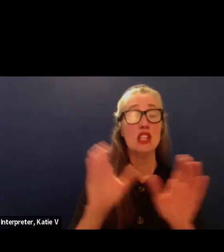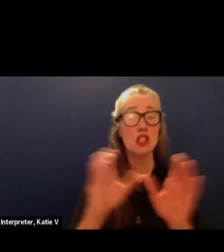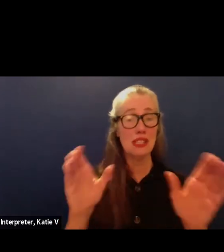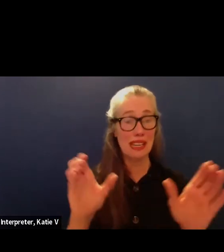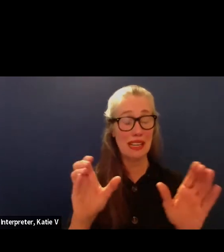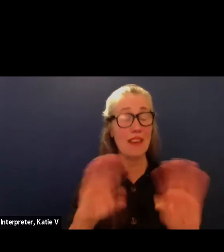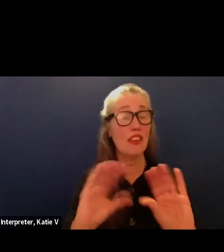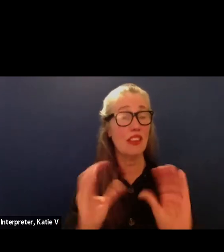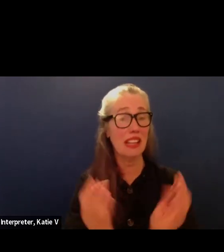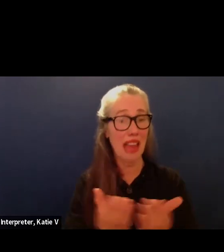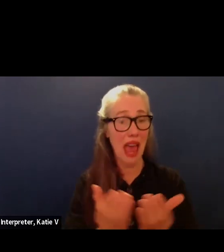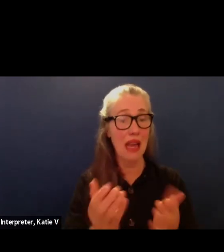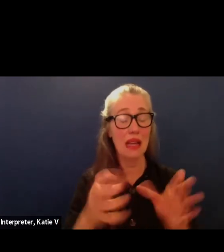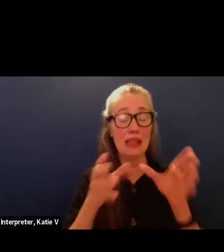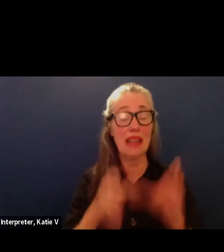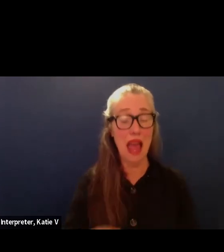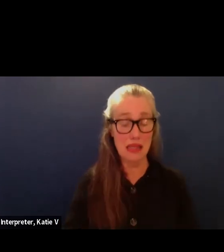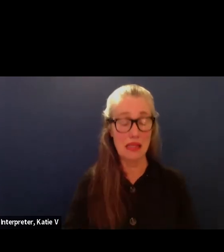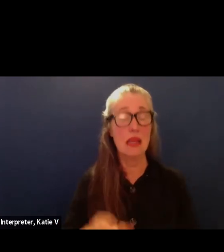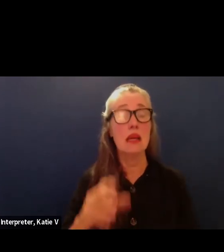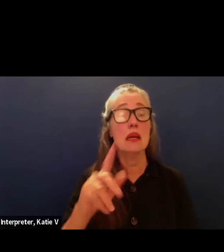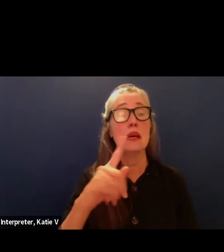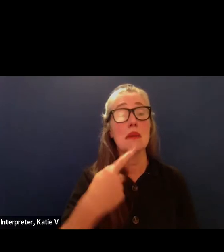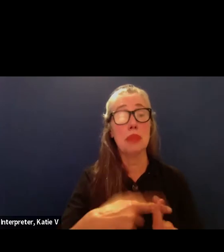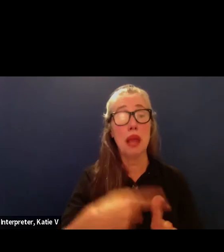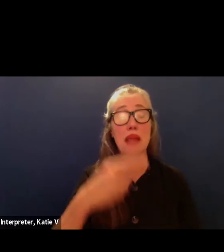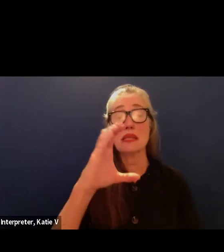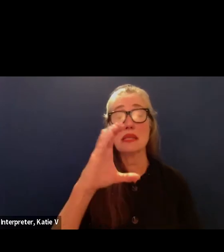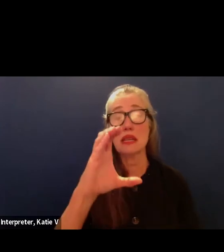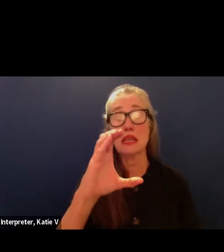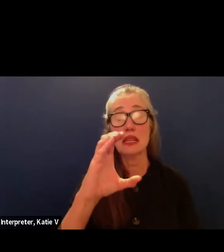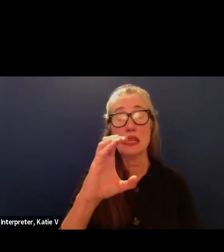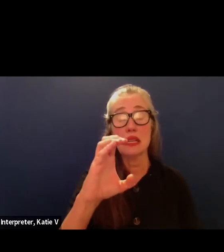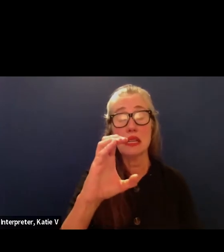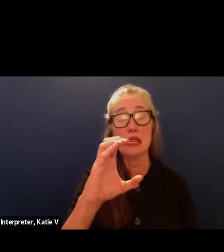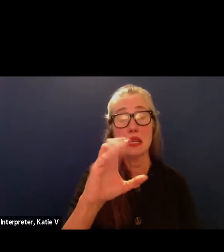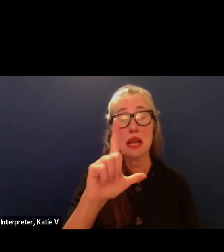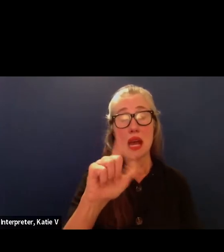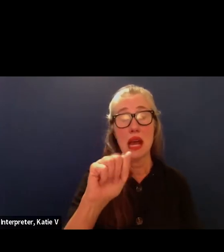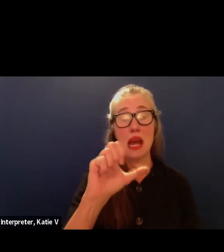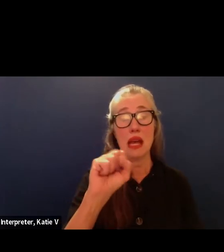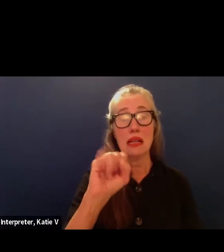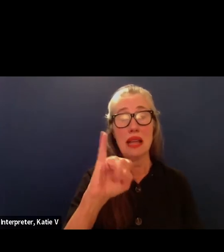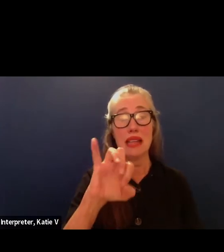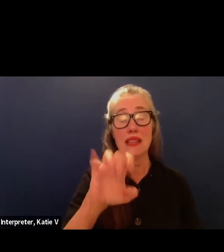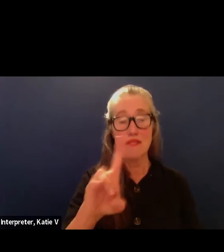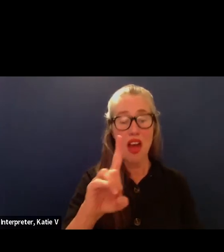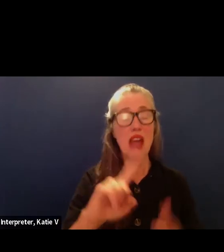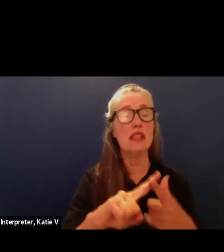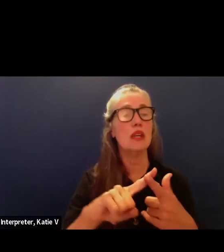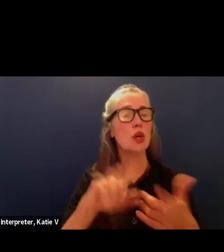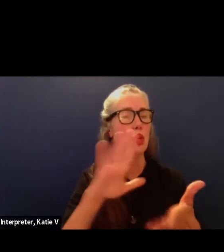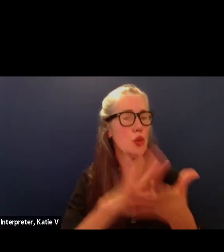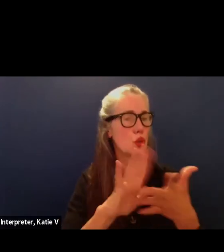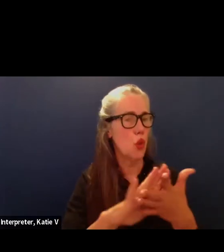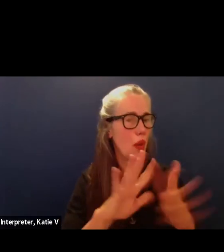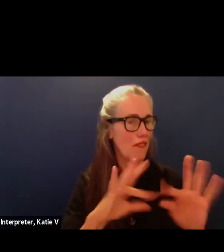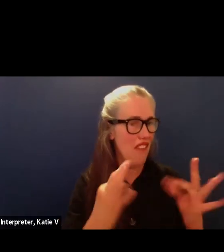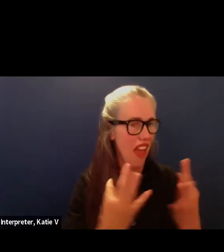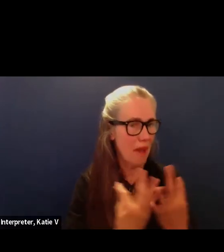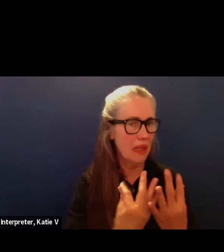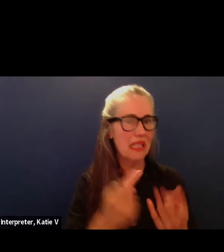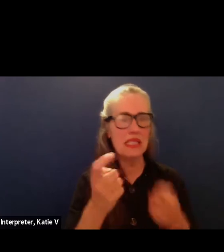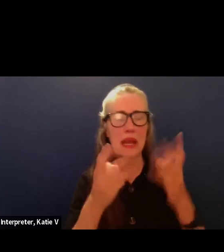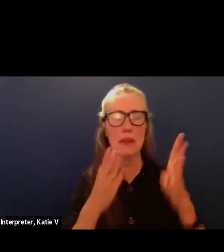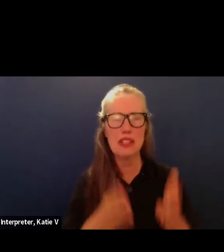classified staff school and districts uh administrators students families and they'll be looking at some desired results some best